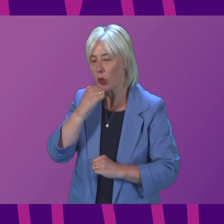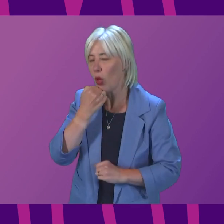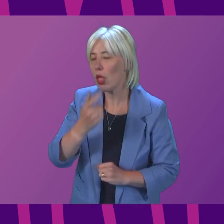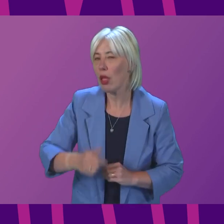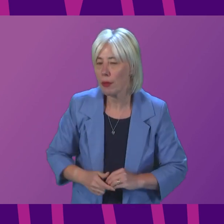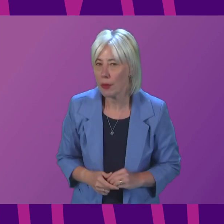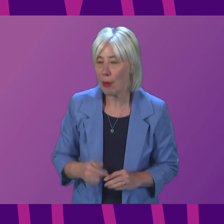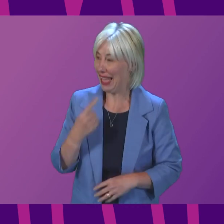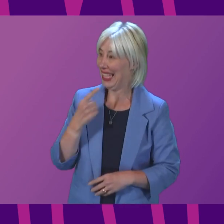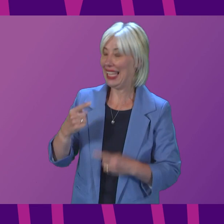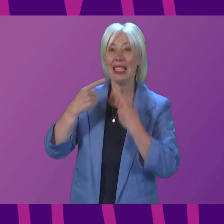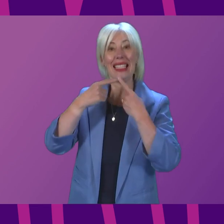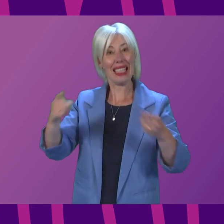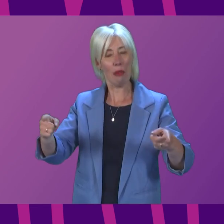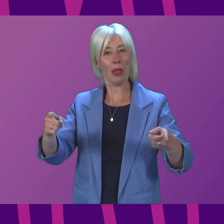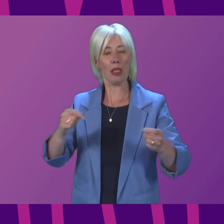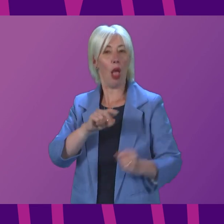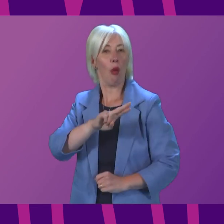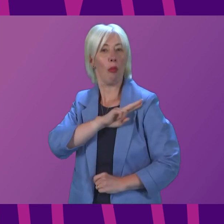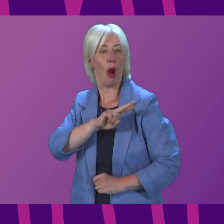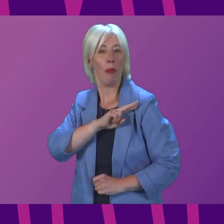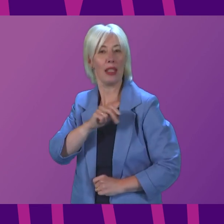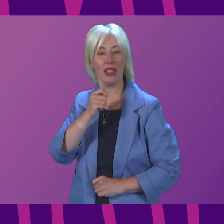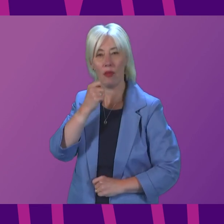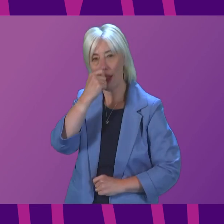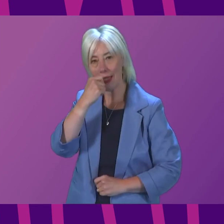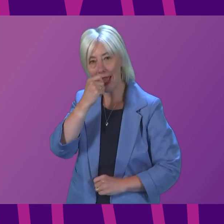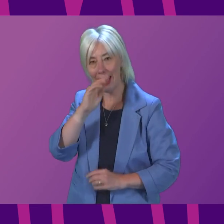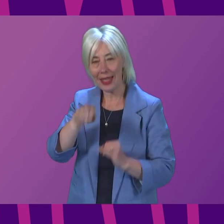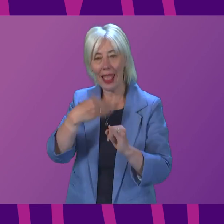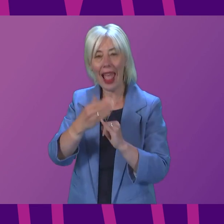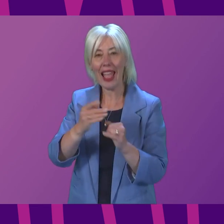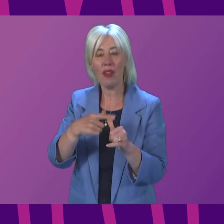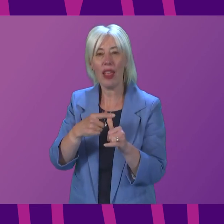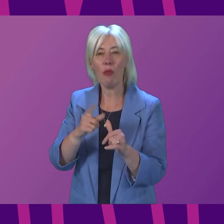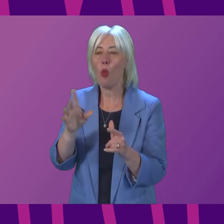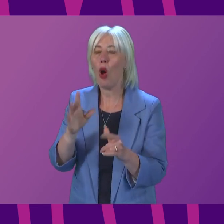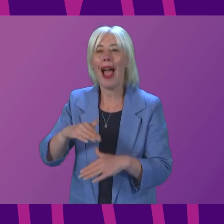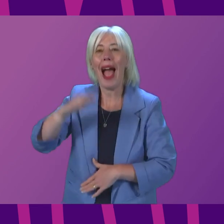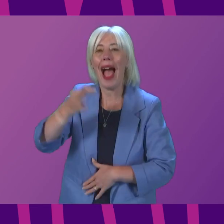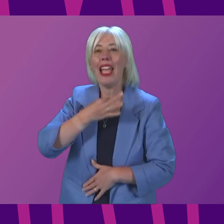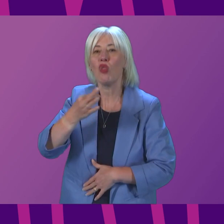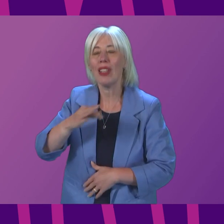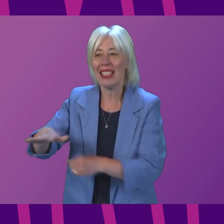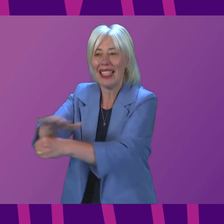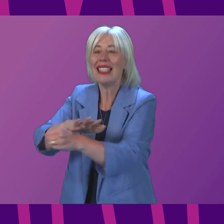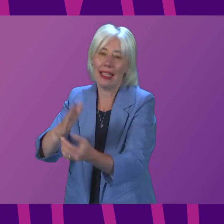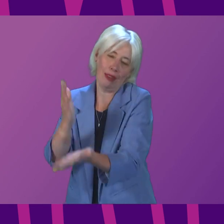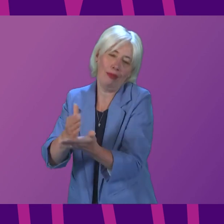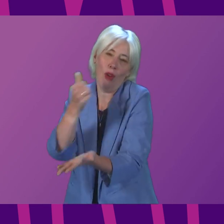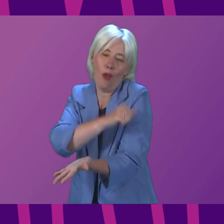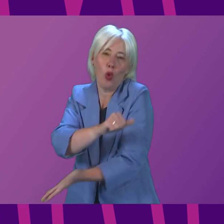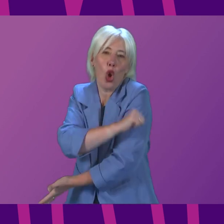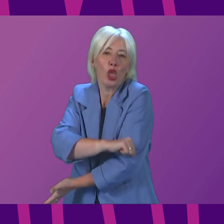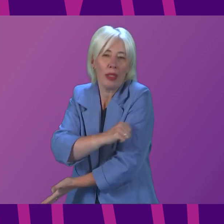in my statement, one of the purposes for testing after the end of April will be protection of high-risk settings, and that will include, of course, hospitals